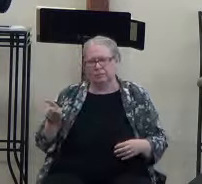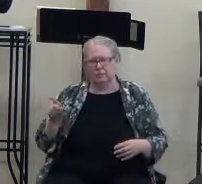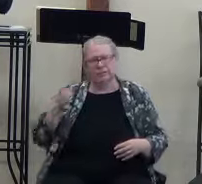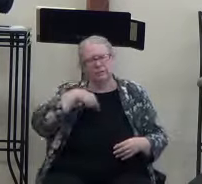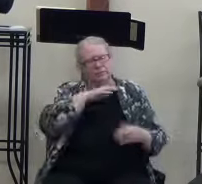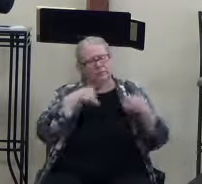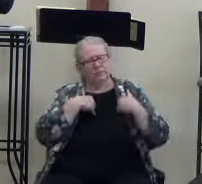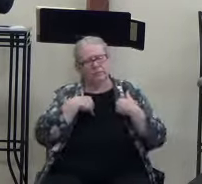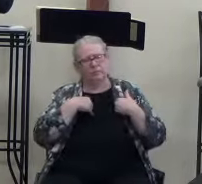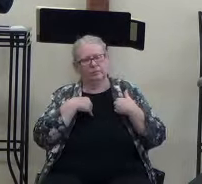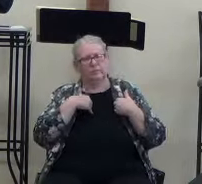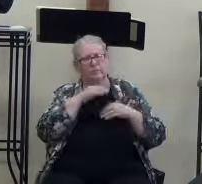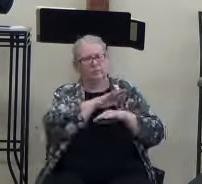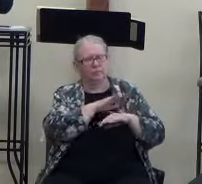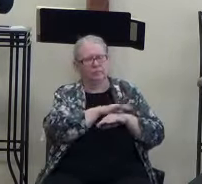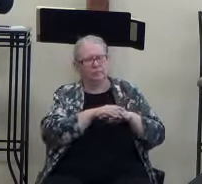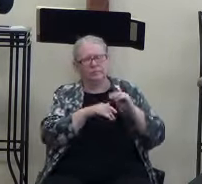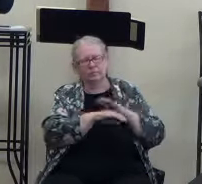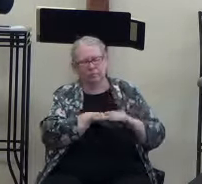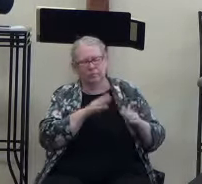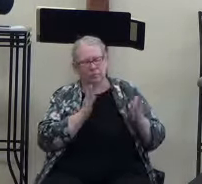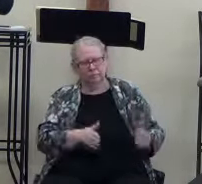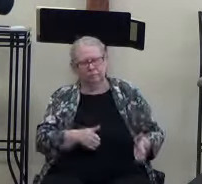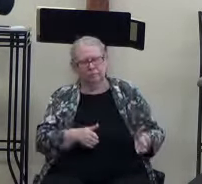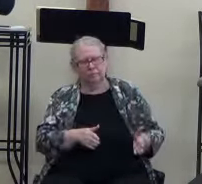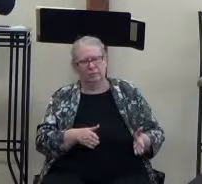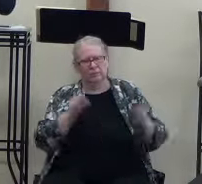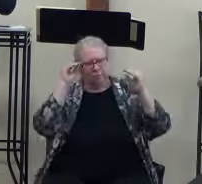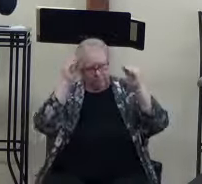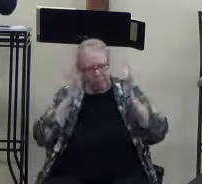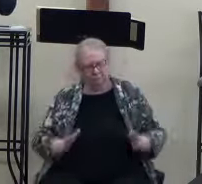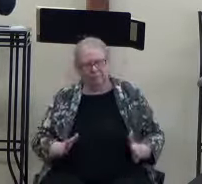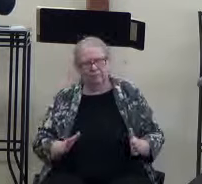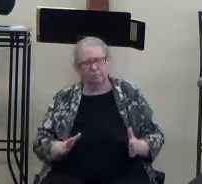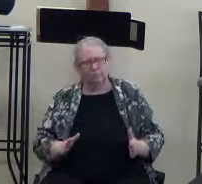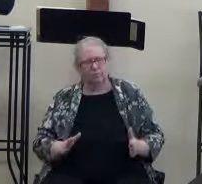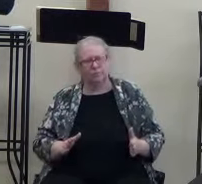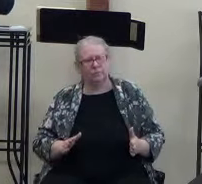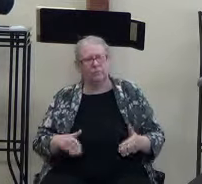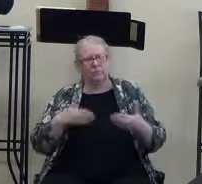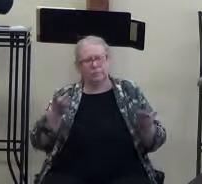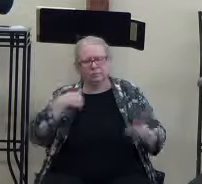the Holy Spirit living in us, walking with us, so we know the way, the truth, and the light comes.